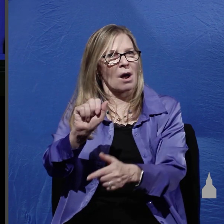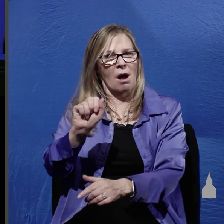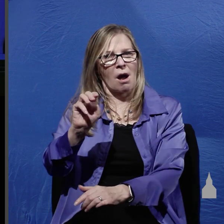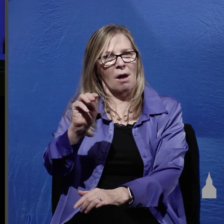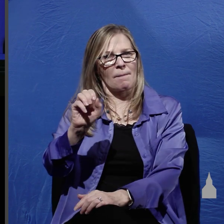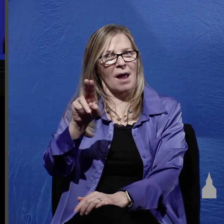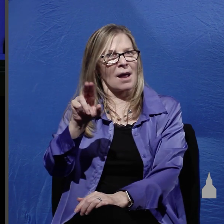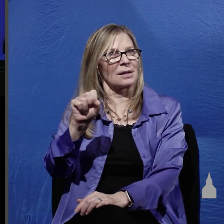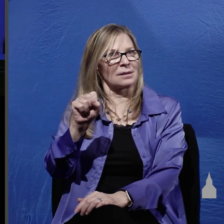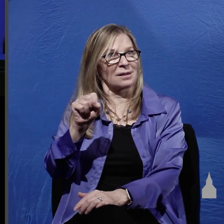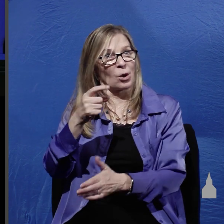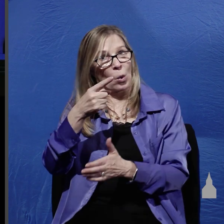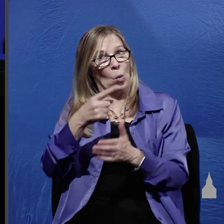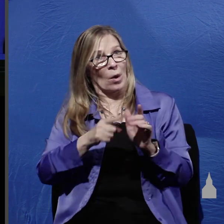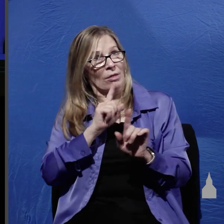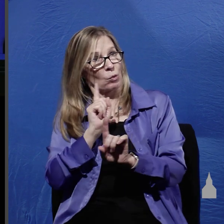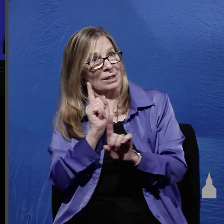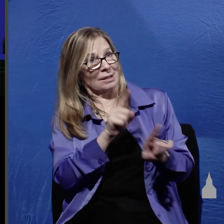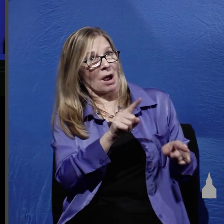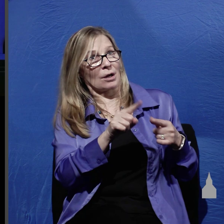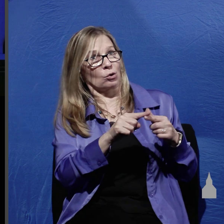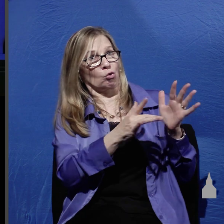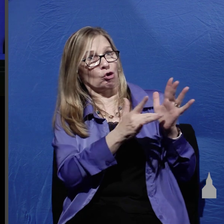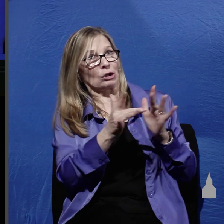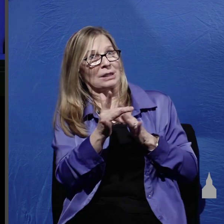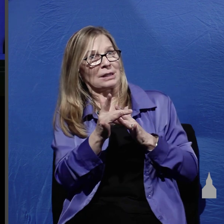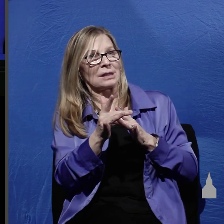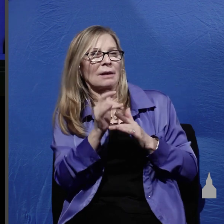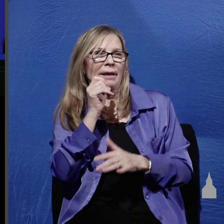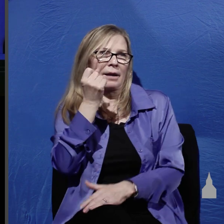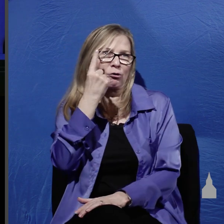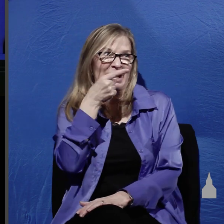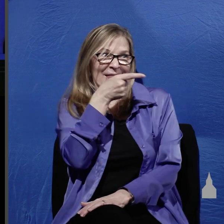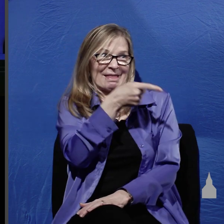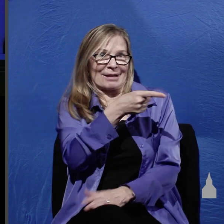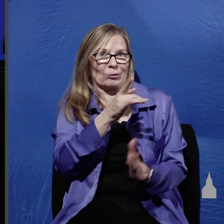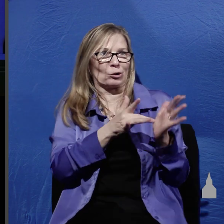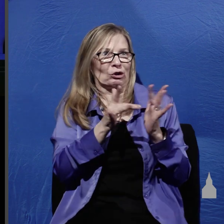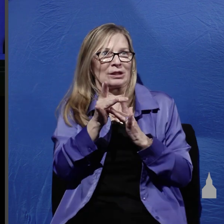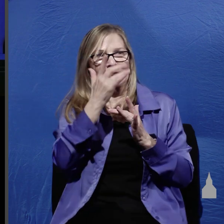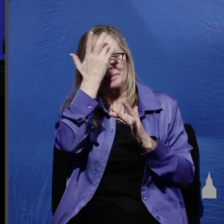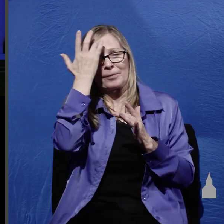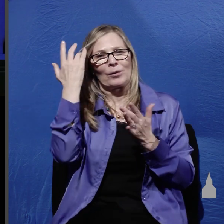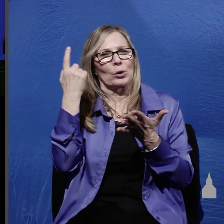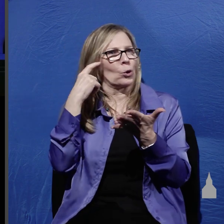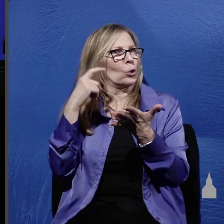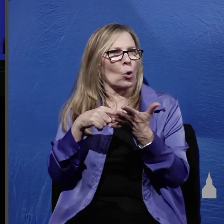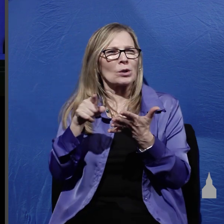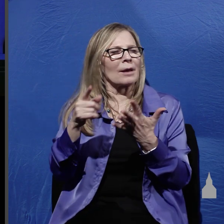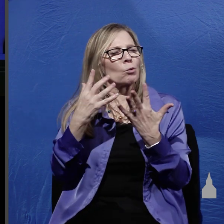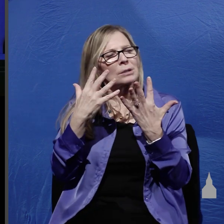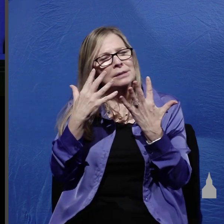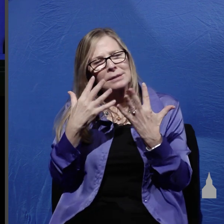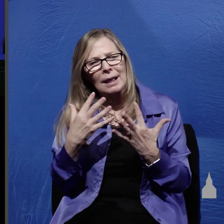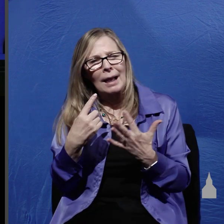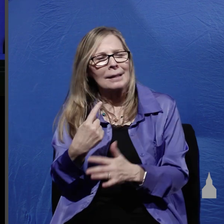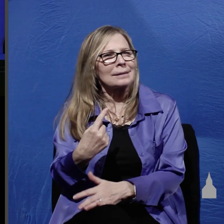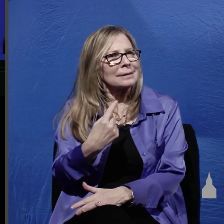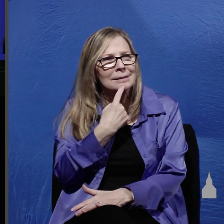death not realizing that it was Jesus they were speaking to notice notice how sad and disappointed they are as they tell